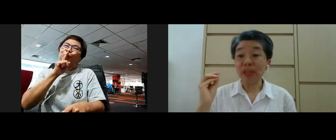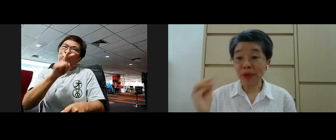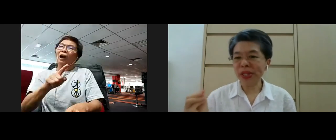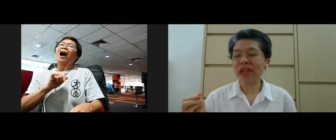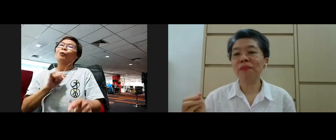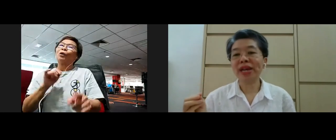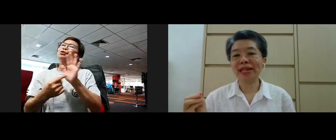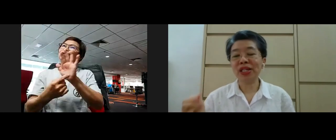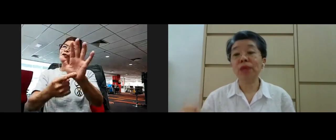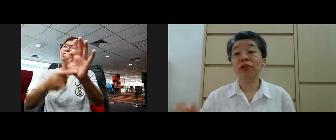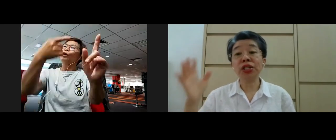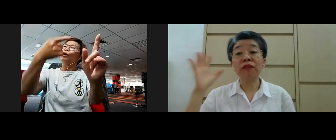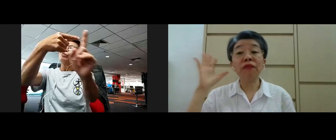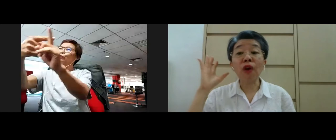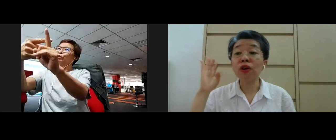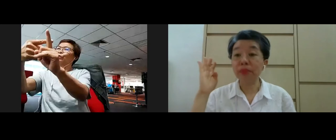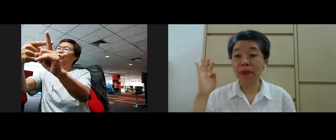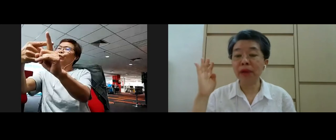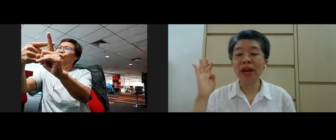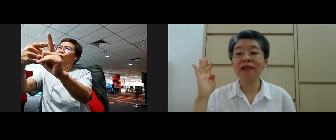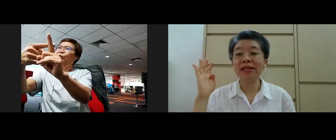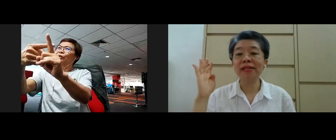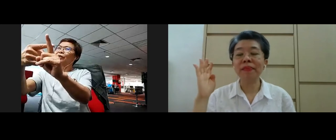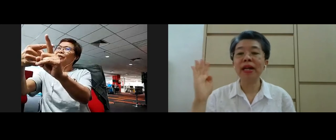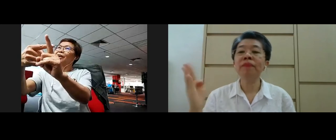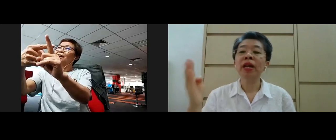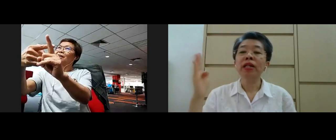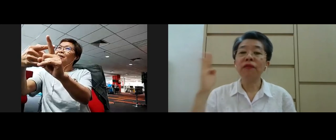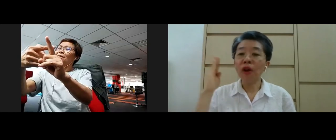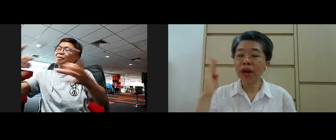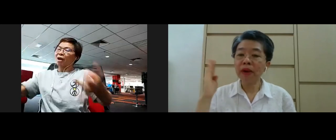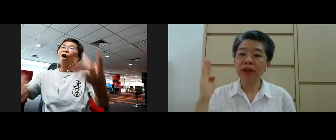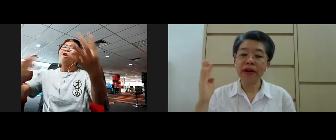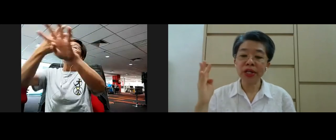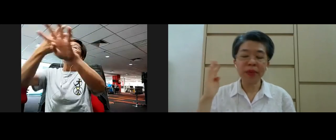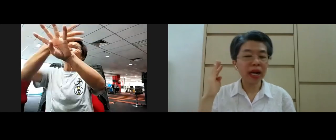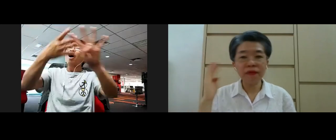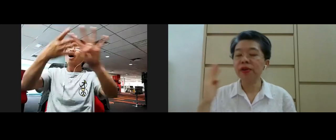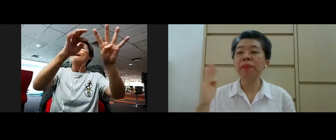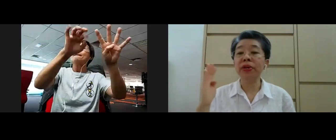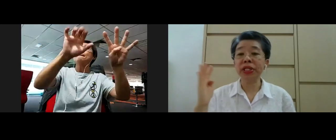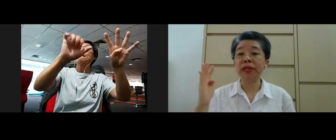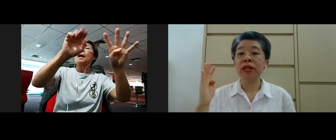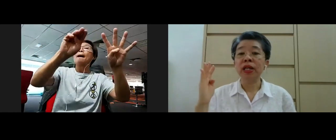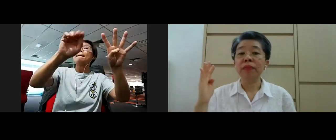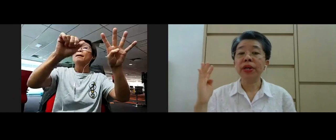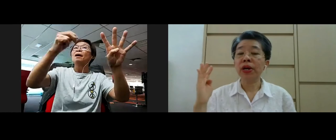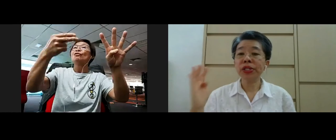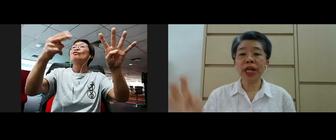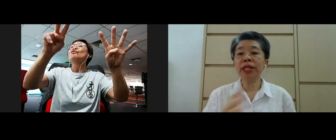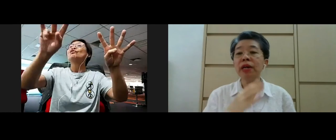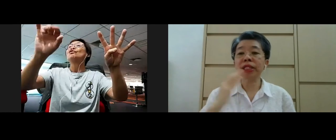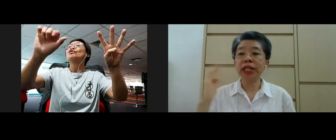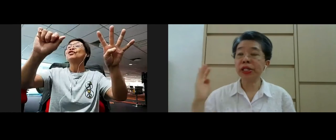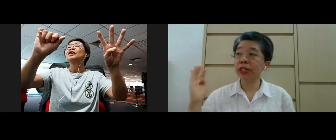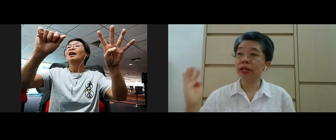to highlight the positive practice which is the four brahma viharas yeah the four brahma viharas become very important because